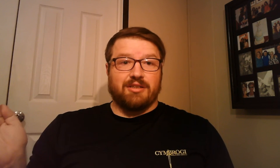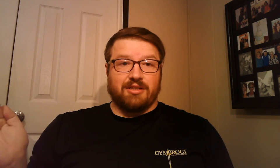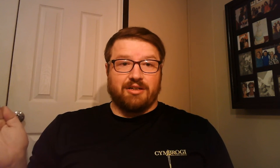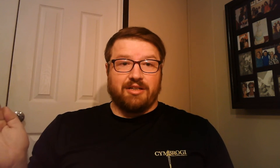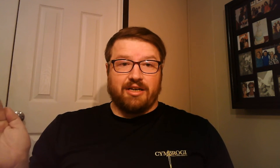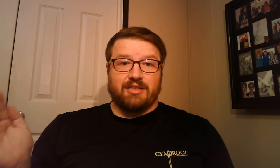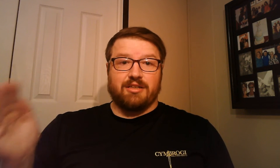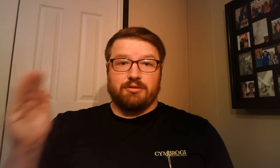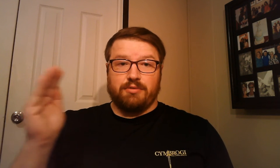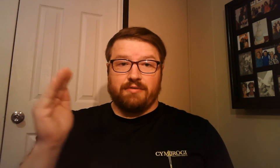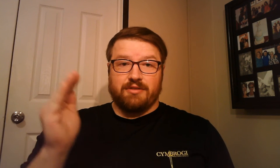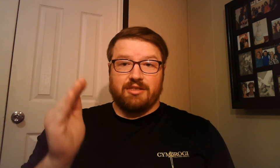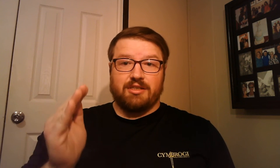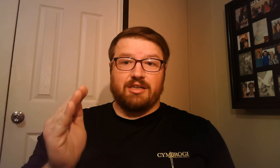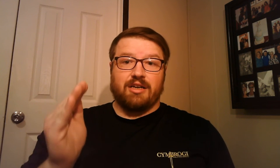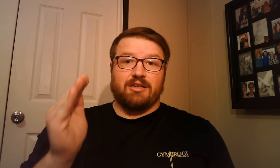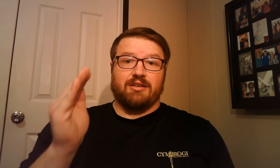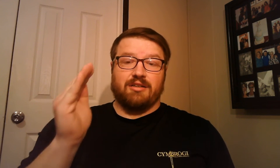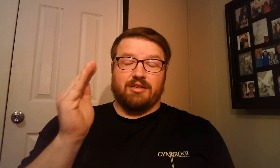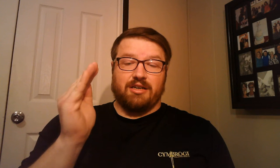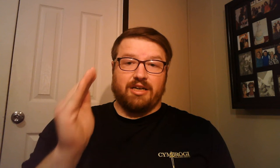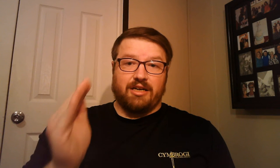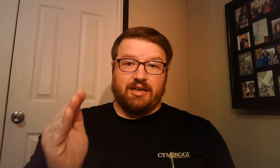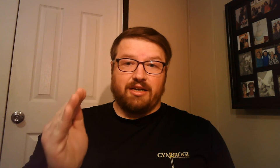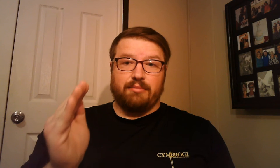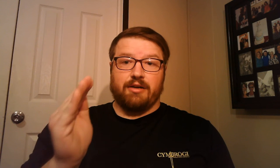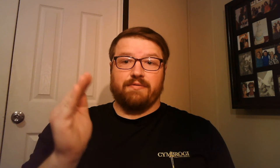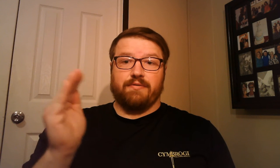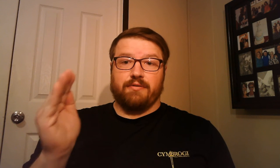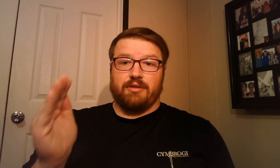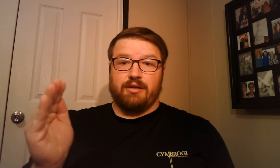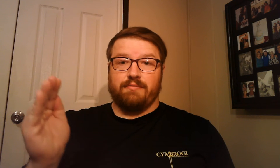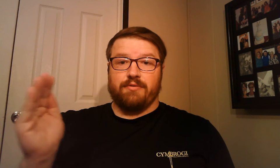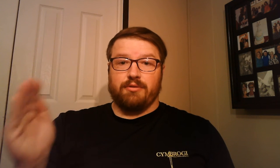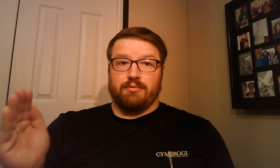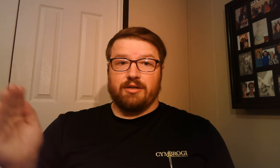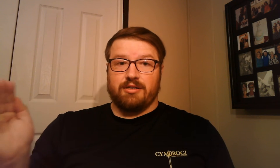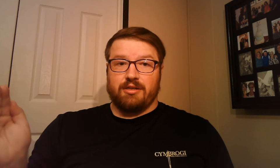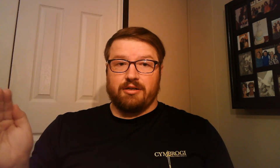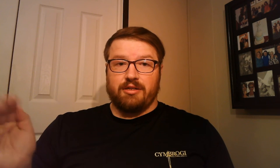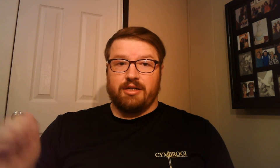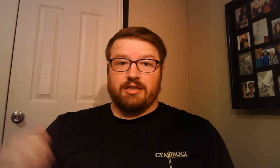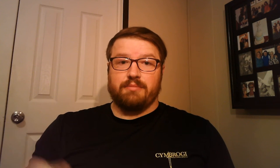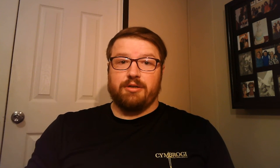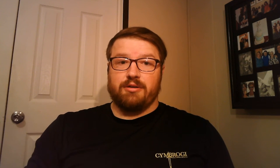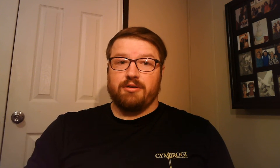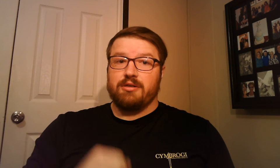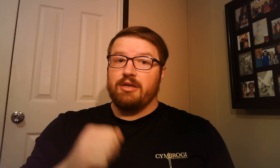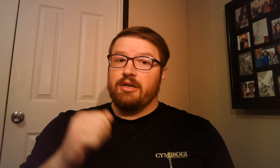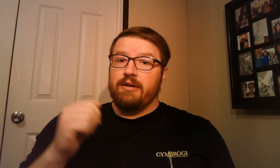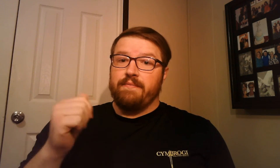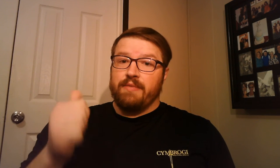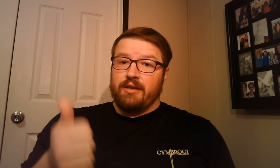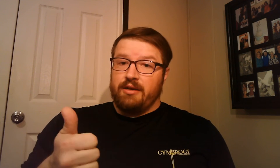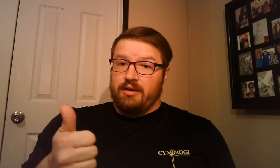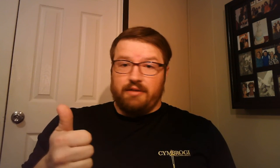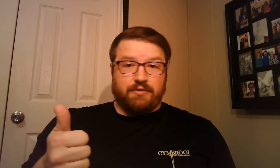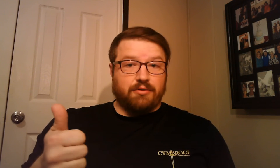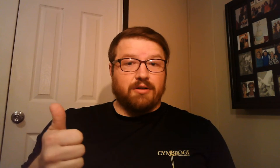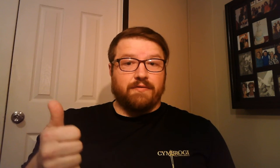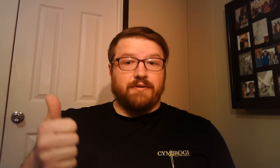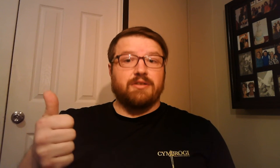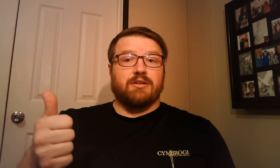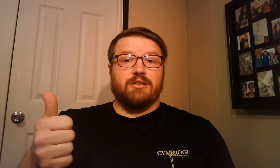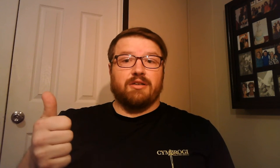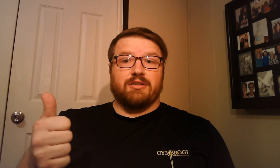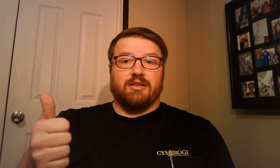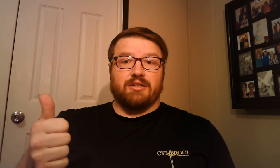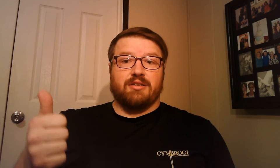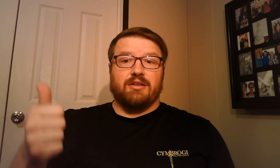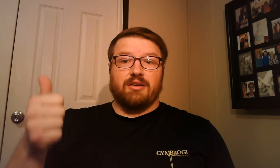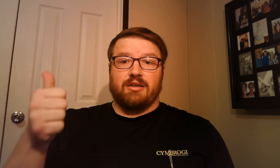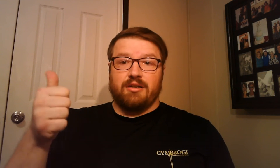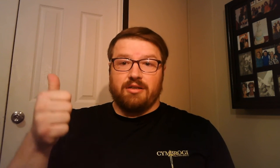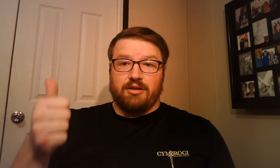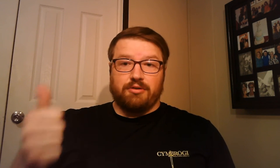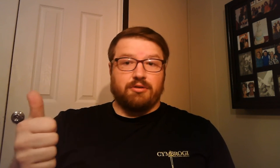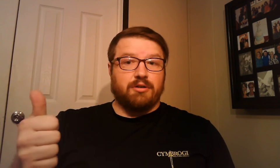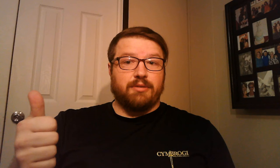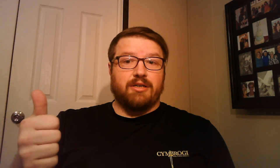of the class because we have set the dynamic for them for the rest of the class because if they're physically exhausted, they are going to be